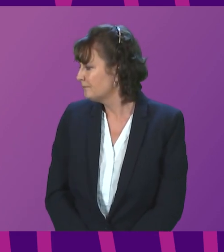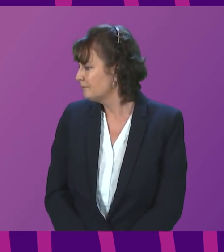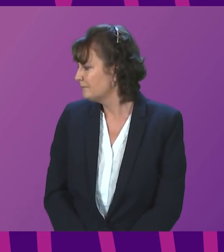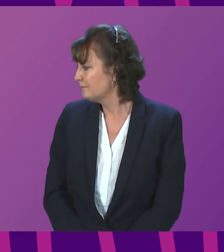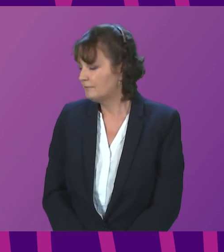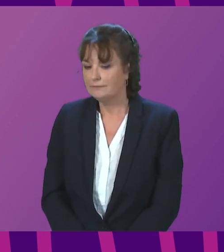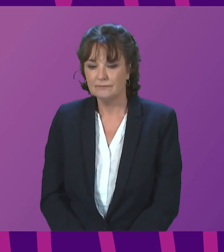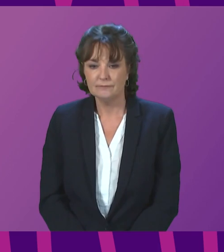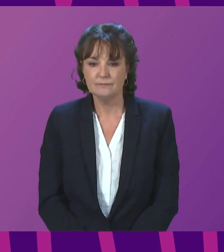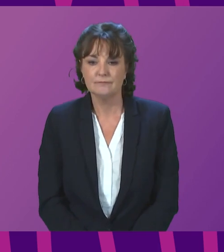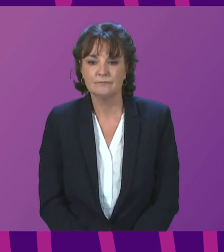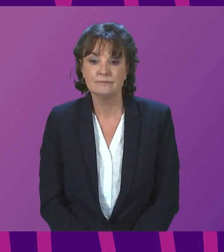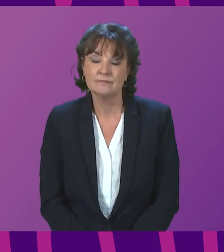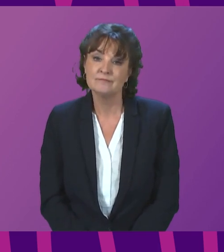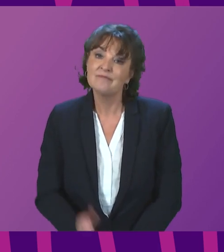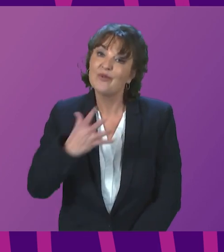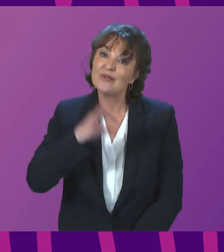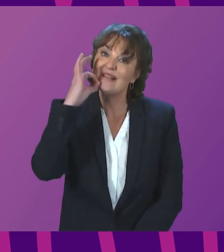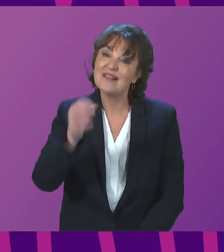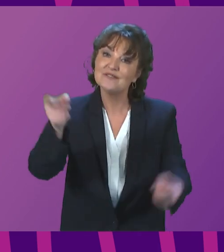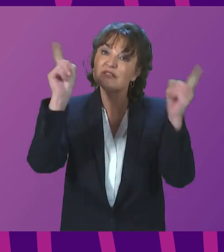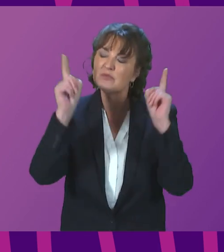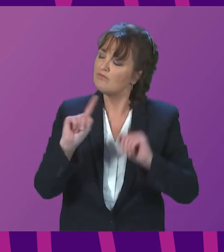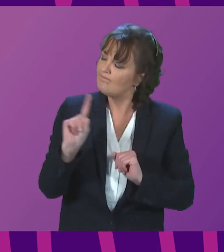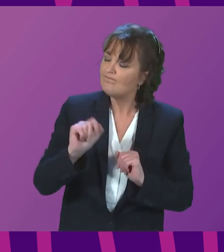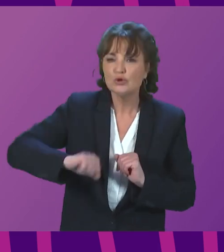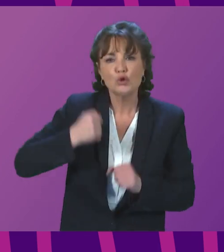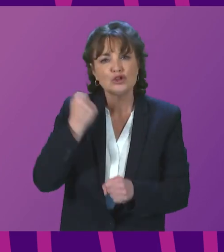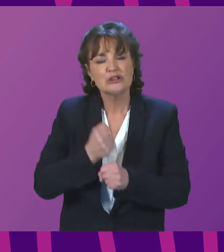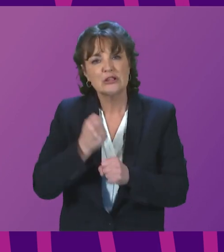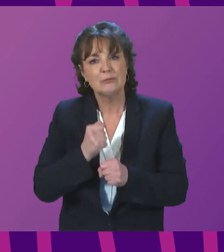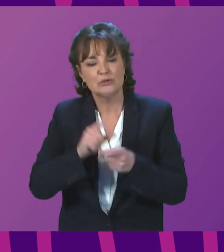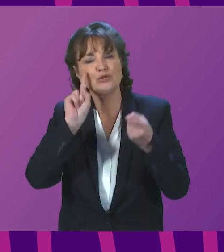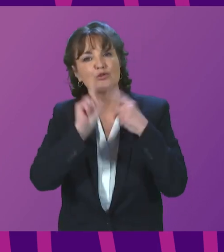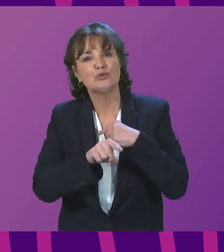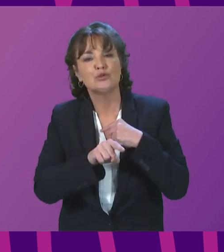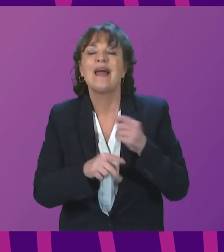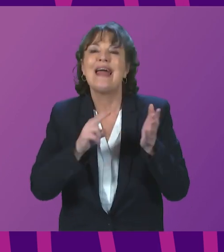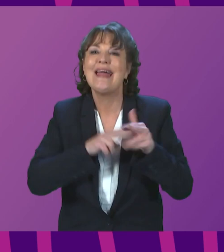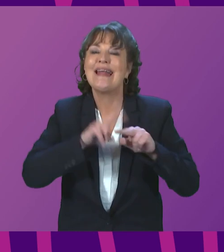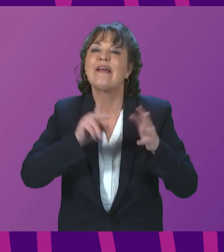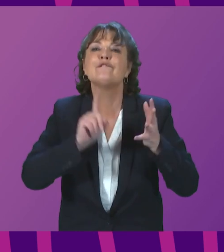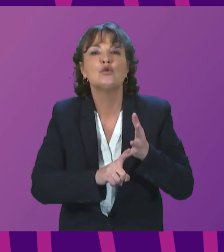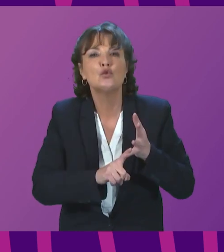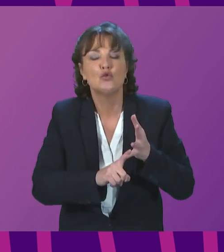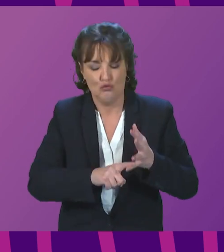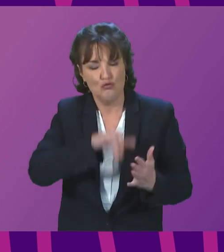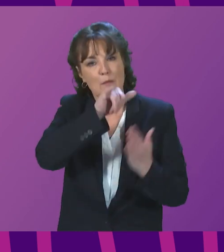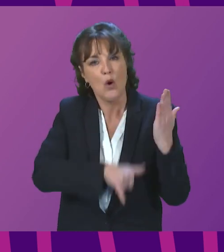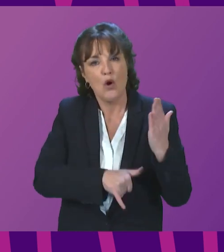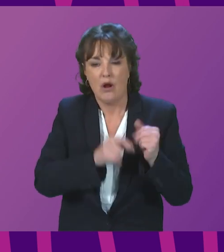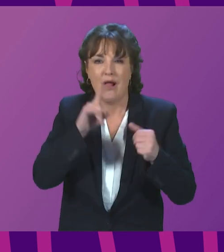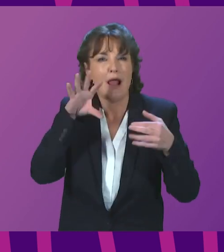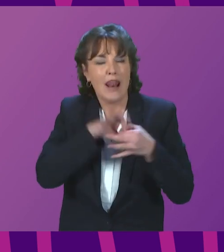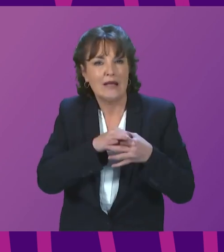Thank you, President Officer. To ask the First Minister what the Scottish Government's response says to the MND Scotland report, No Time to Lose, addressing the housing needs